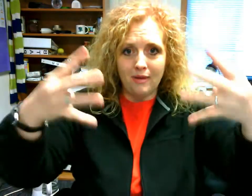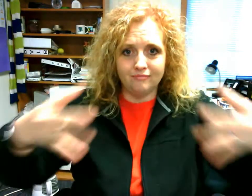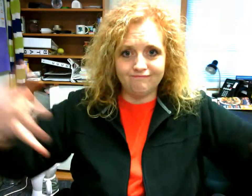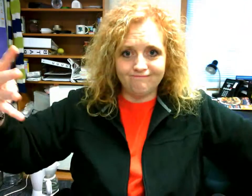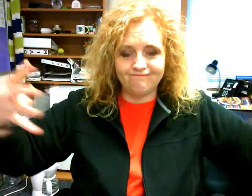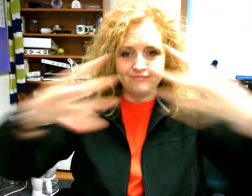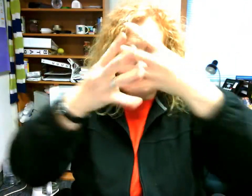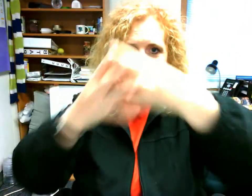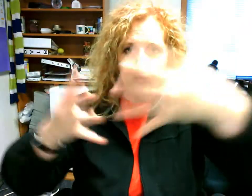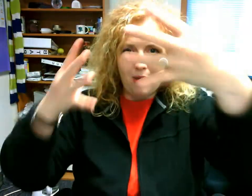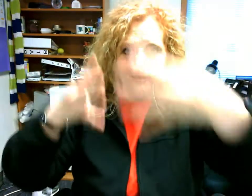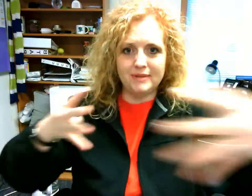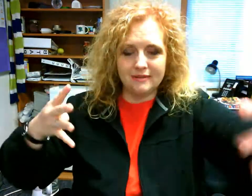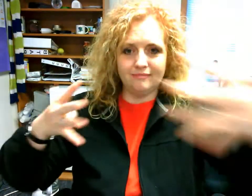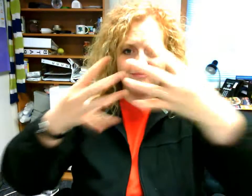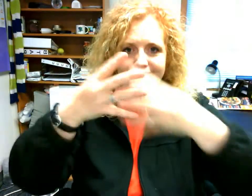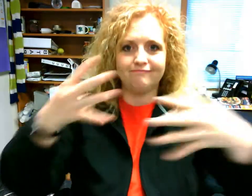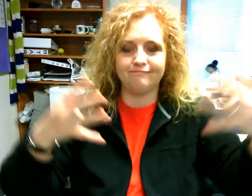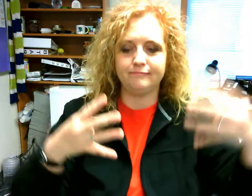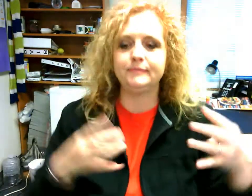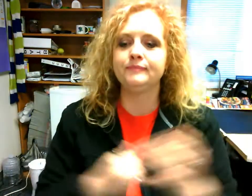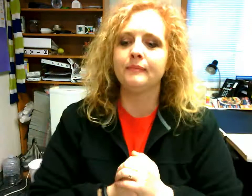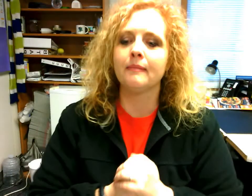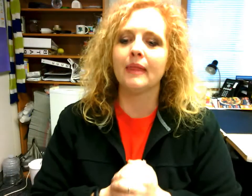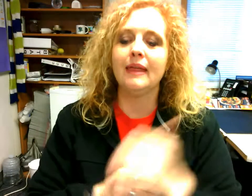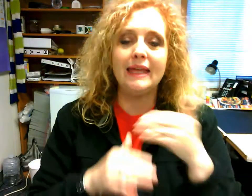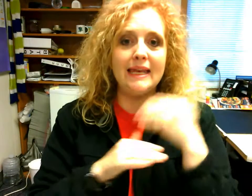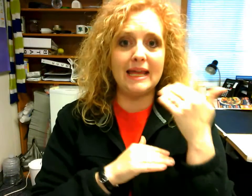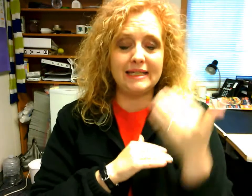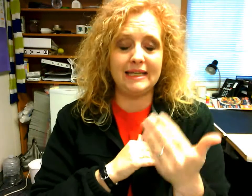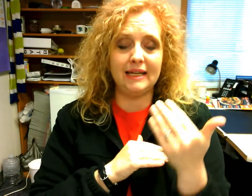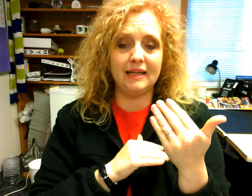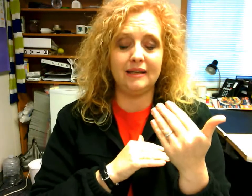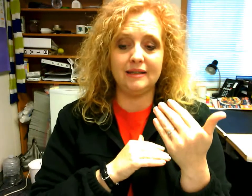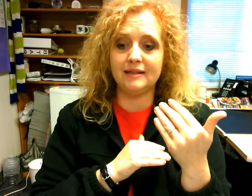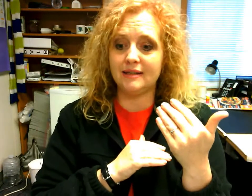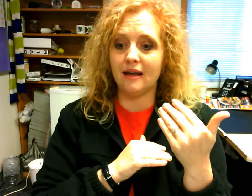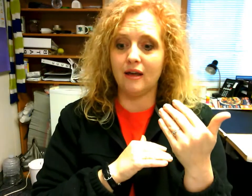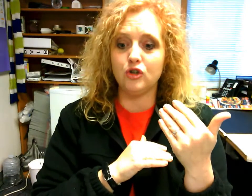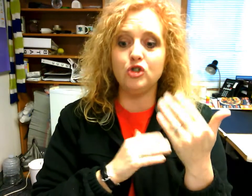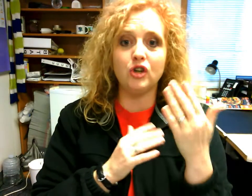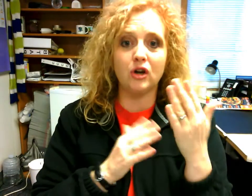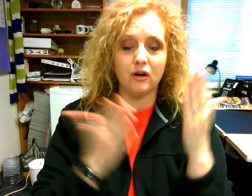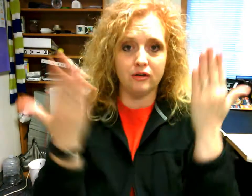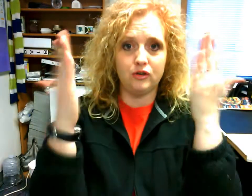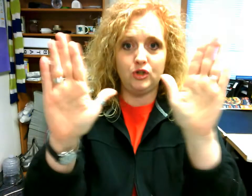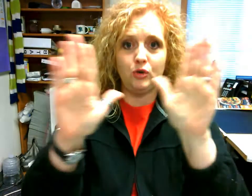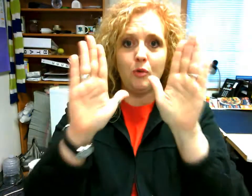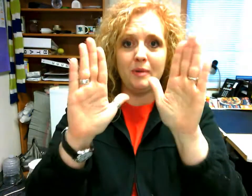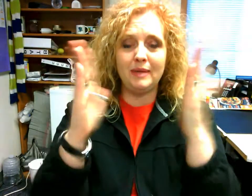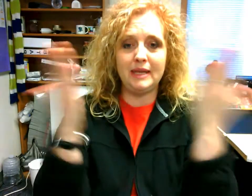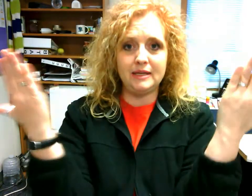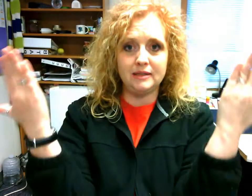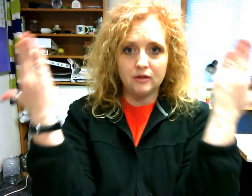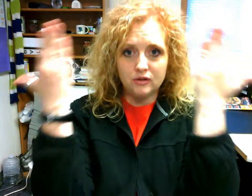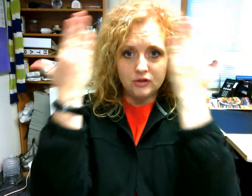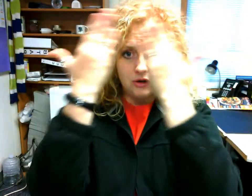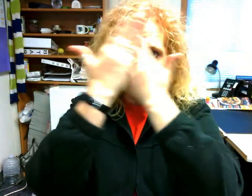next is uh dark two open B's dark